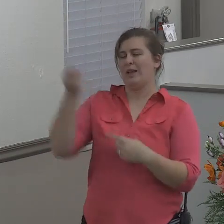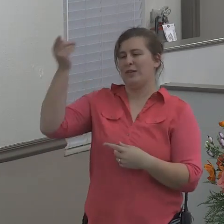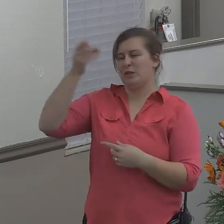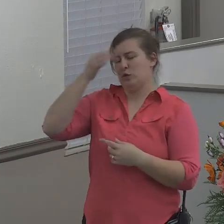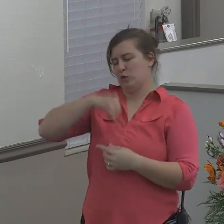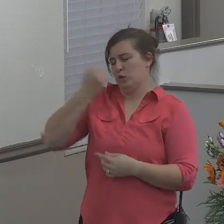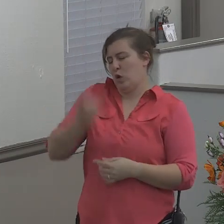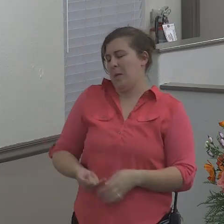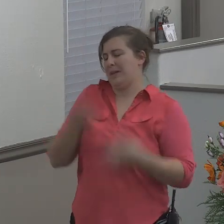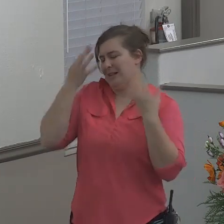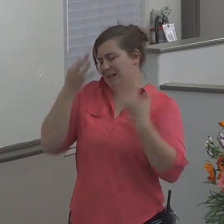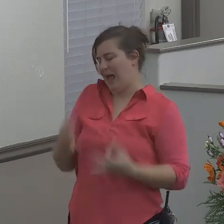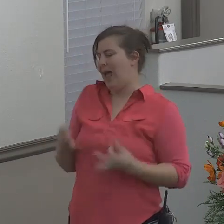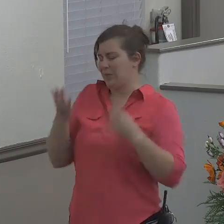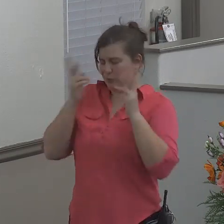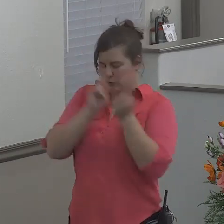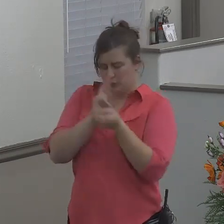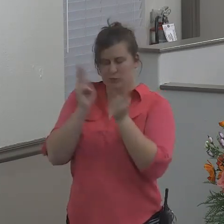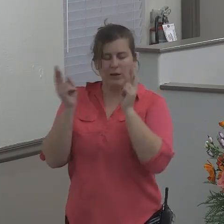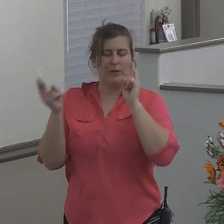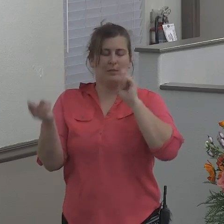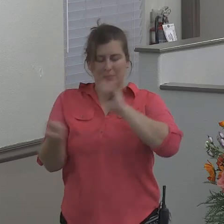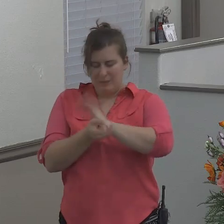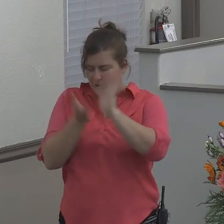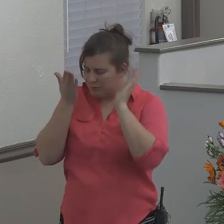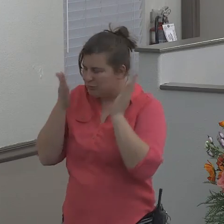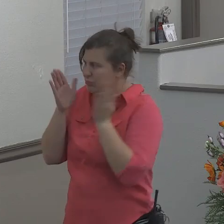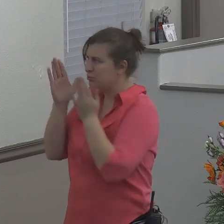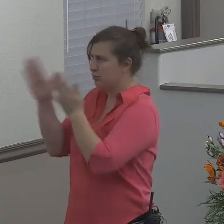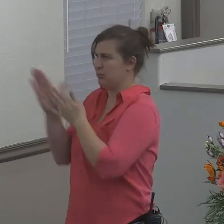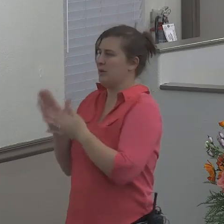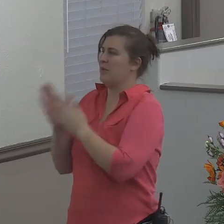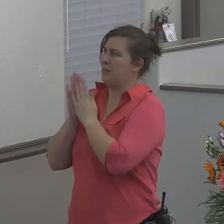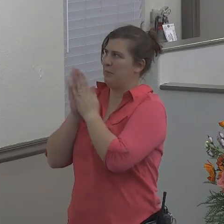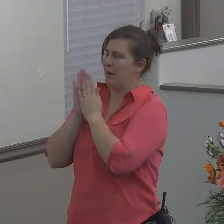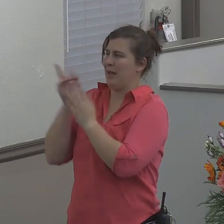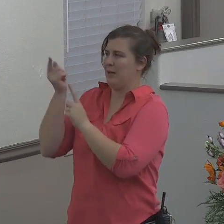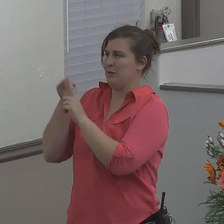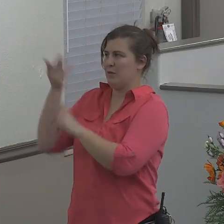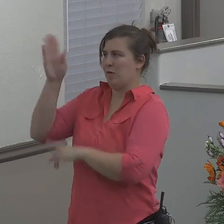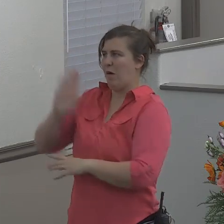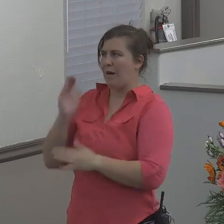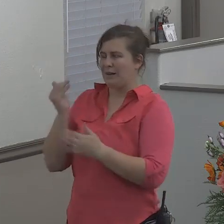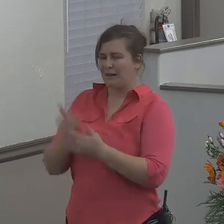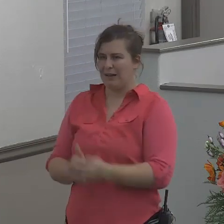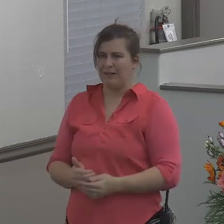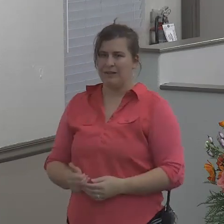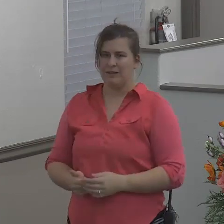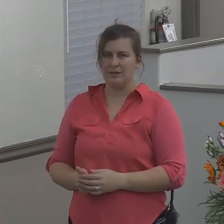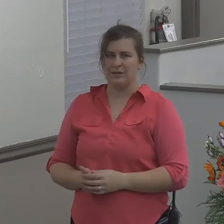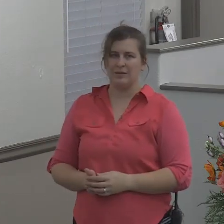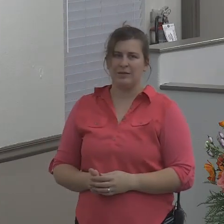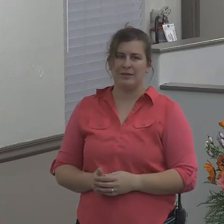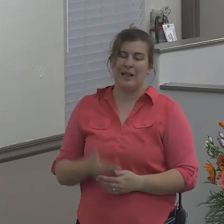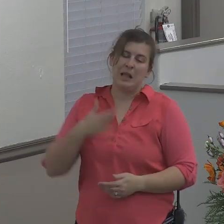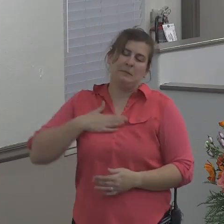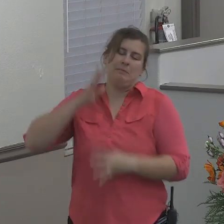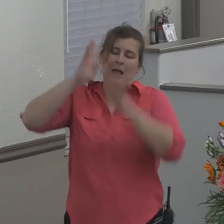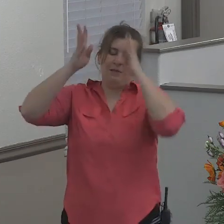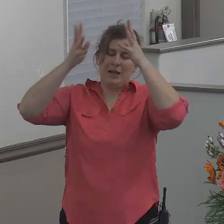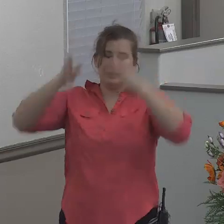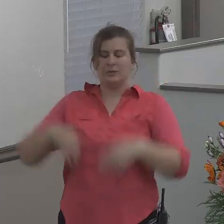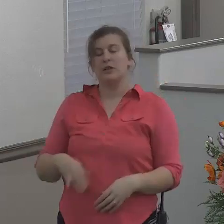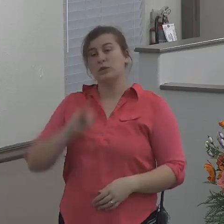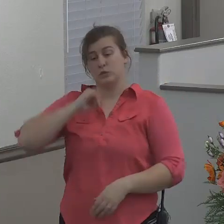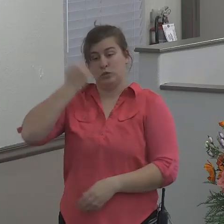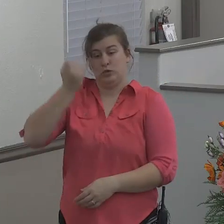that's when Jonah decided that he was going to start praying to God. So Jonah prays. He's